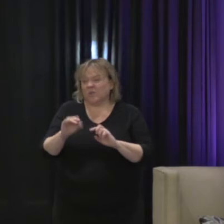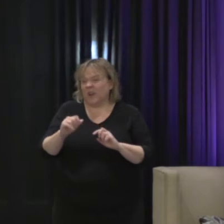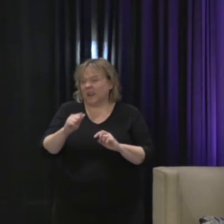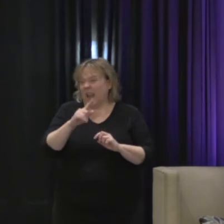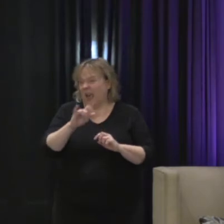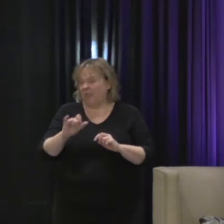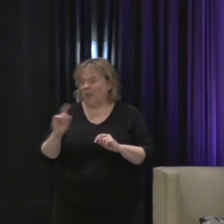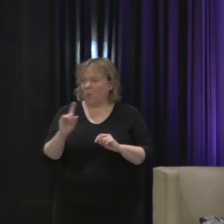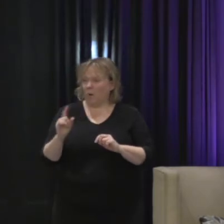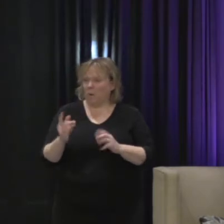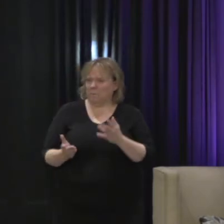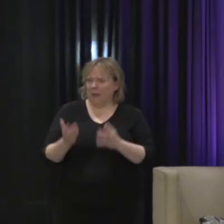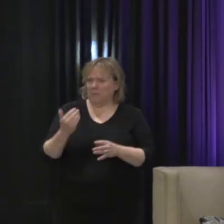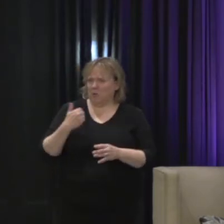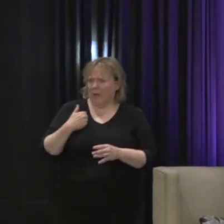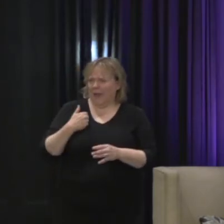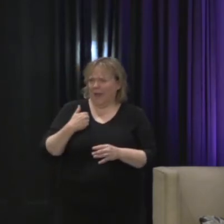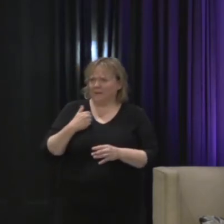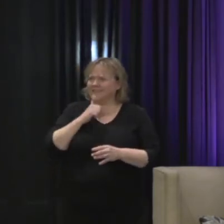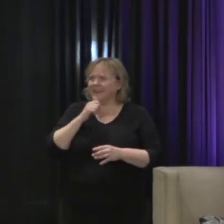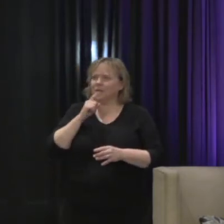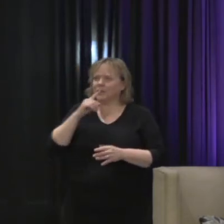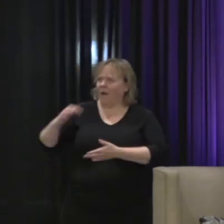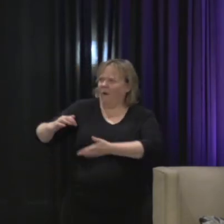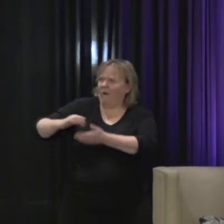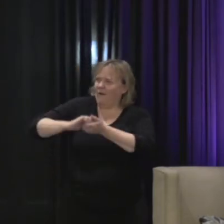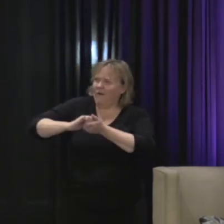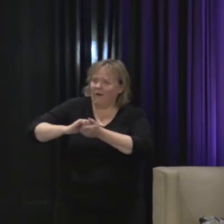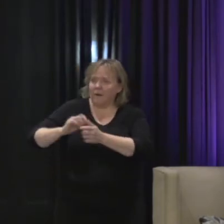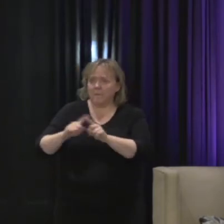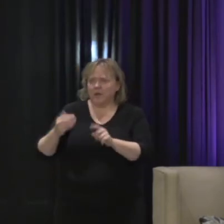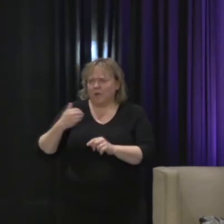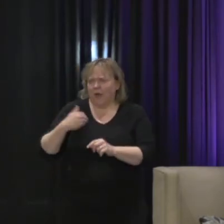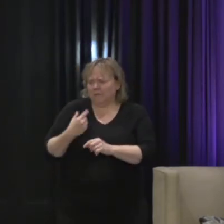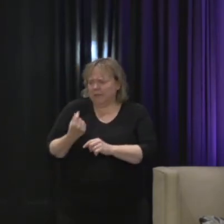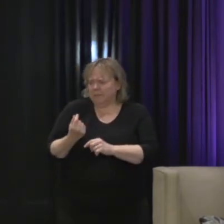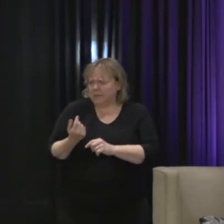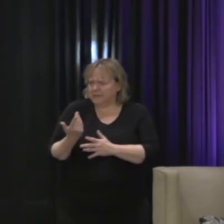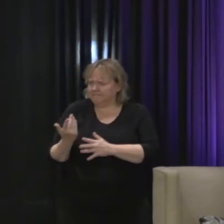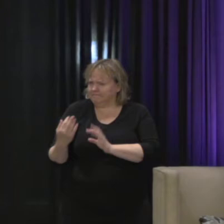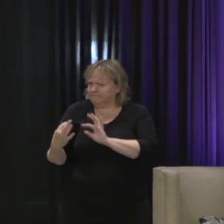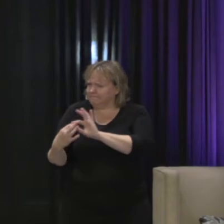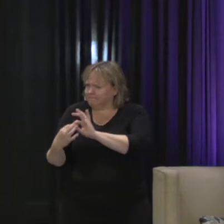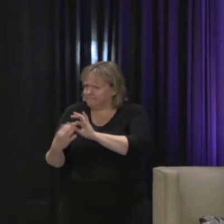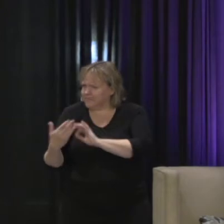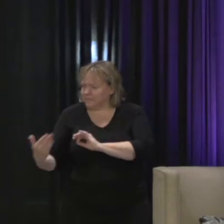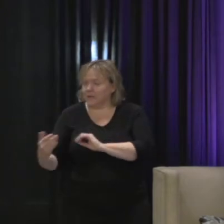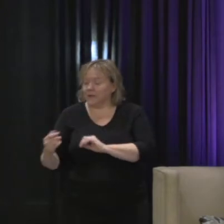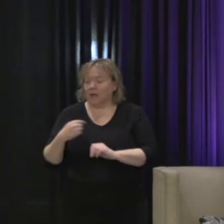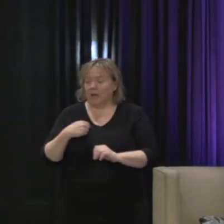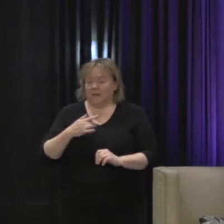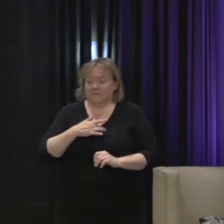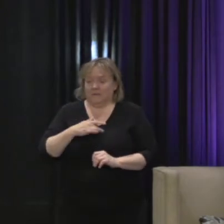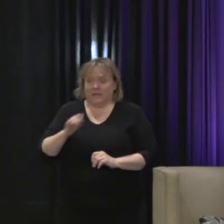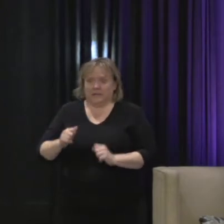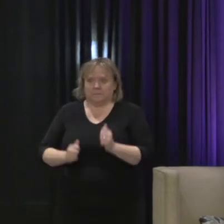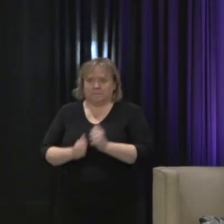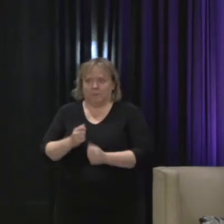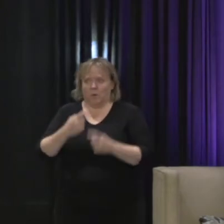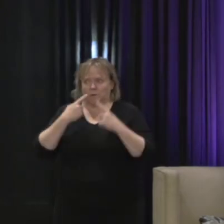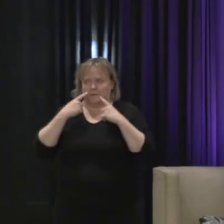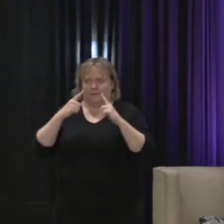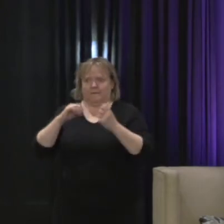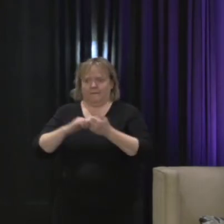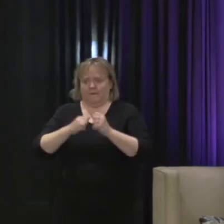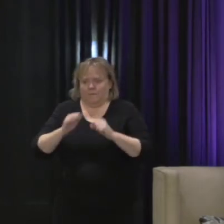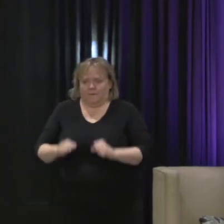teeny wedge. Maybe you don't have somebody who's fully bought in. I've always found that that's the most effective way to kind